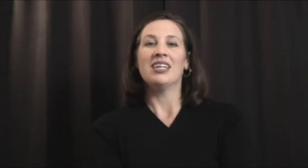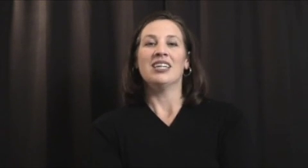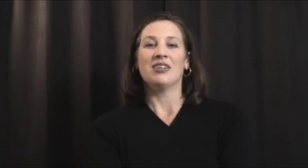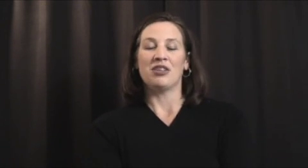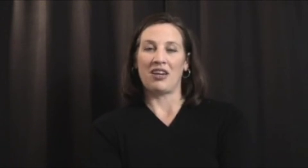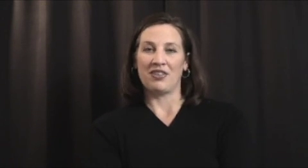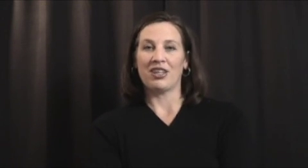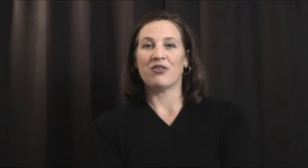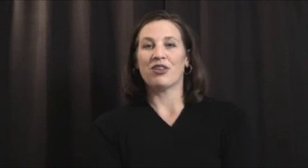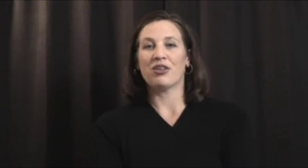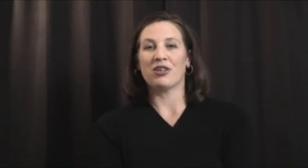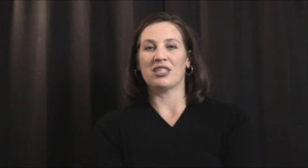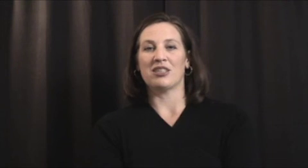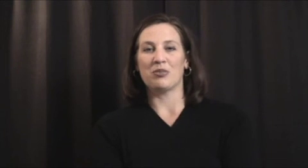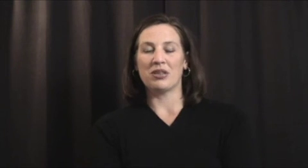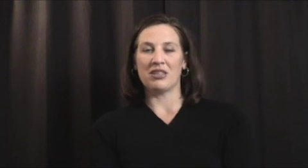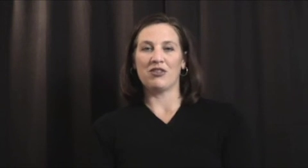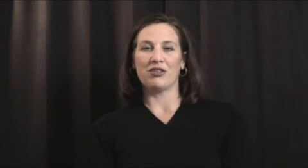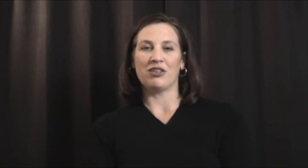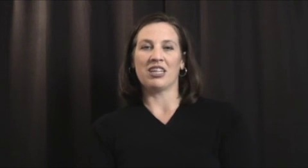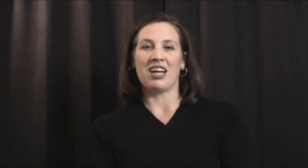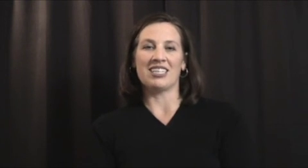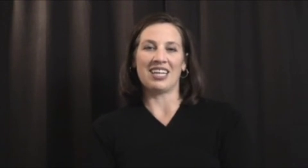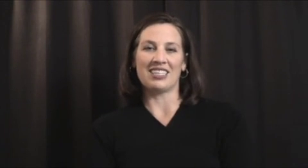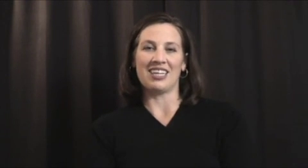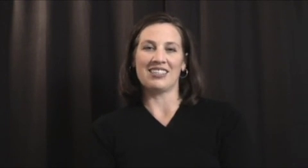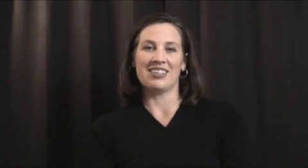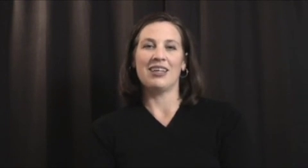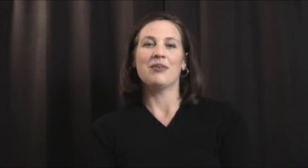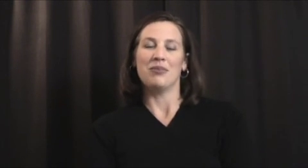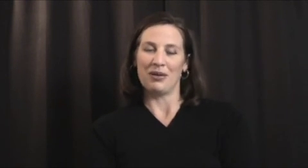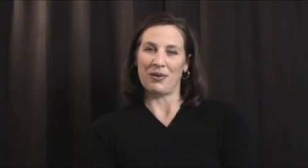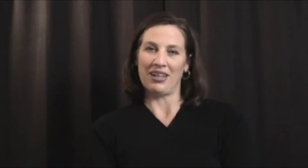If you have any further questions, please feel free to contact us. Be well.